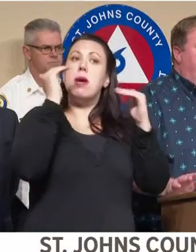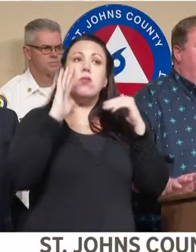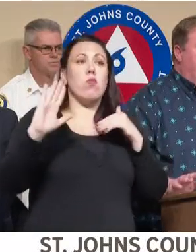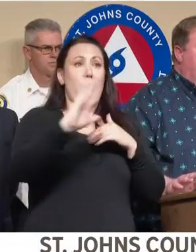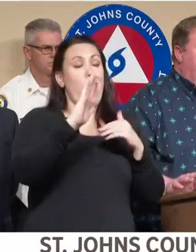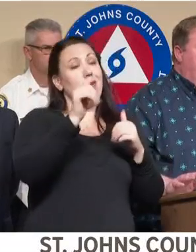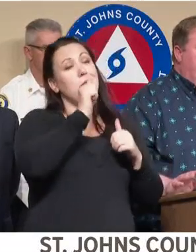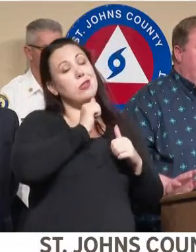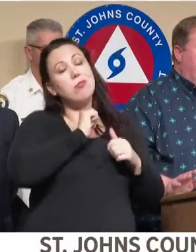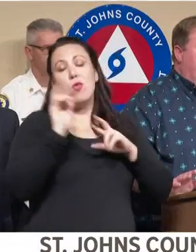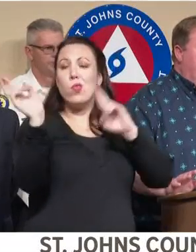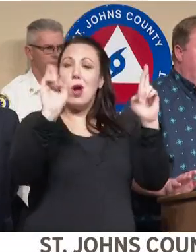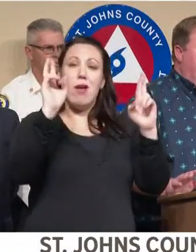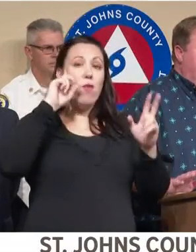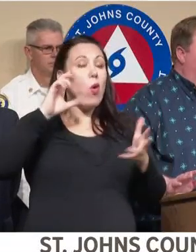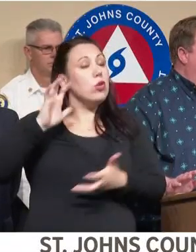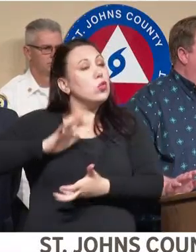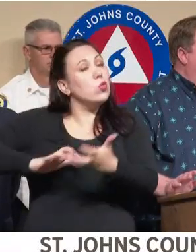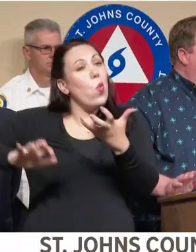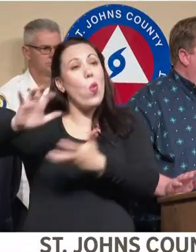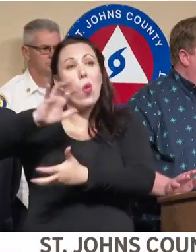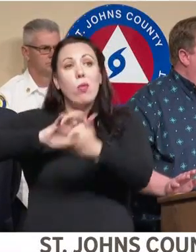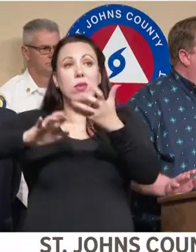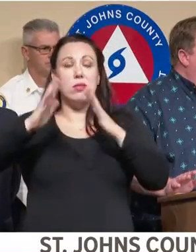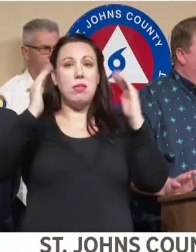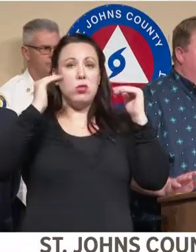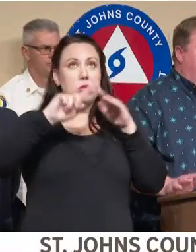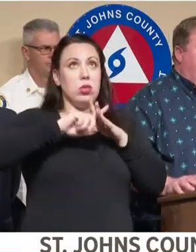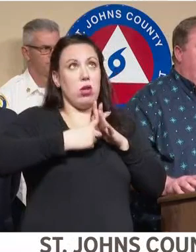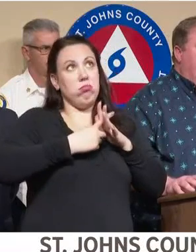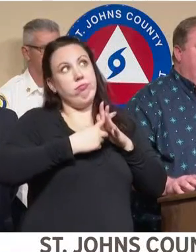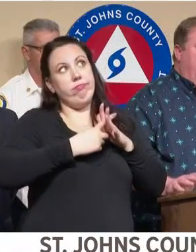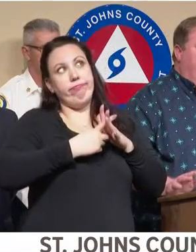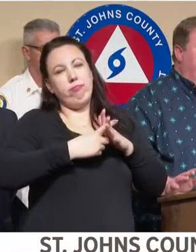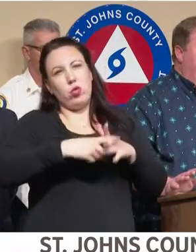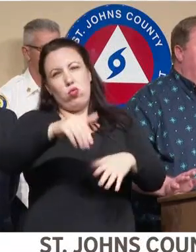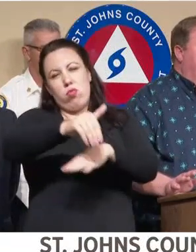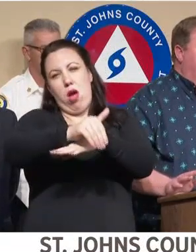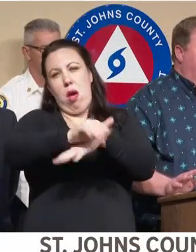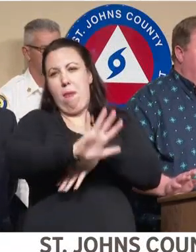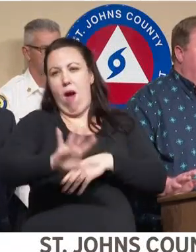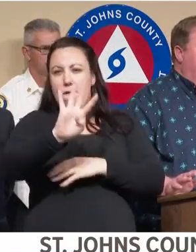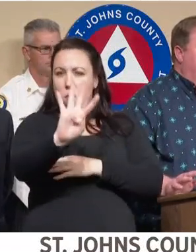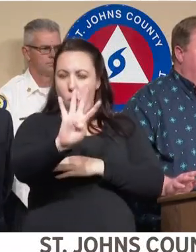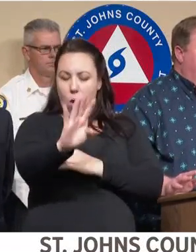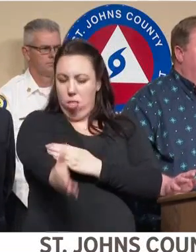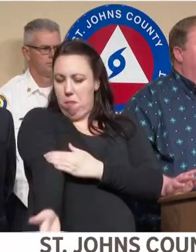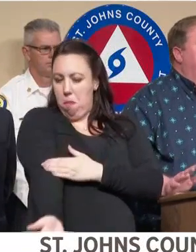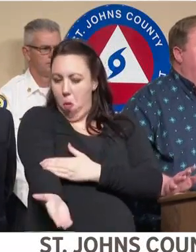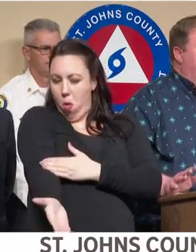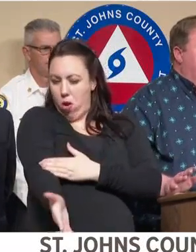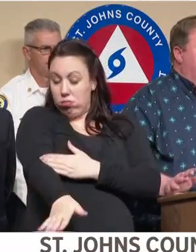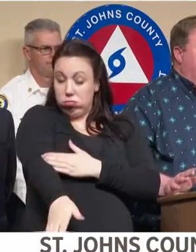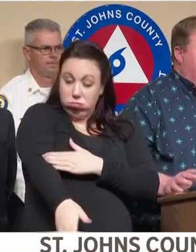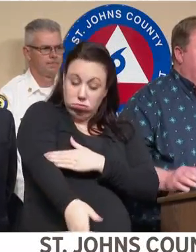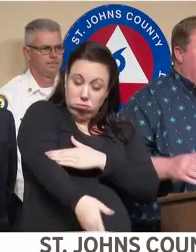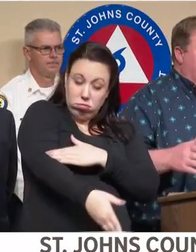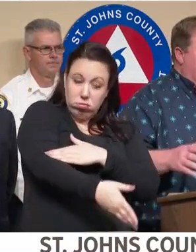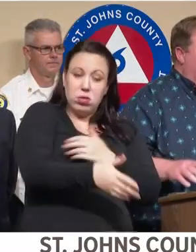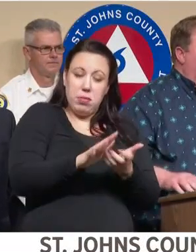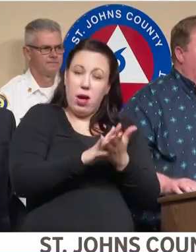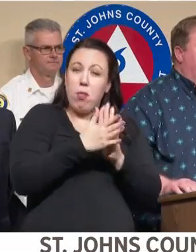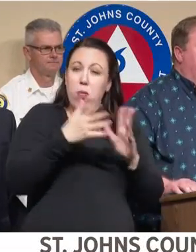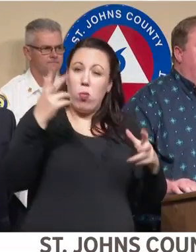to get ready for the storm. We're expecting it starting at night about 4 AM for it to really get rougher and as it